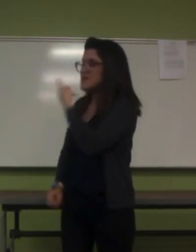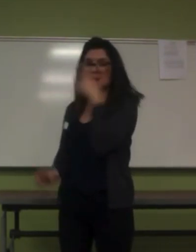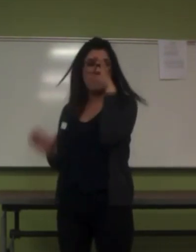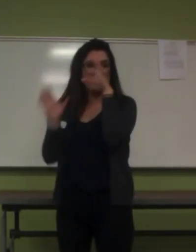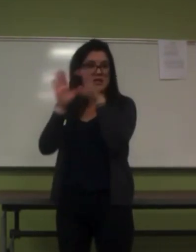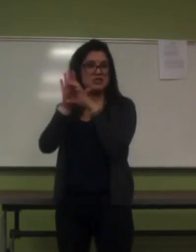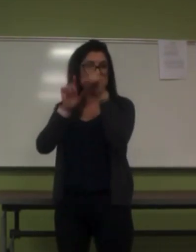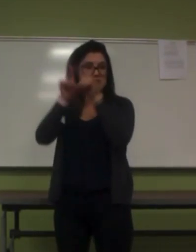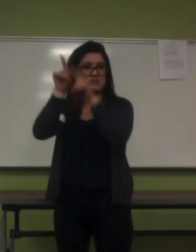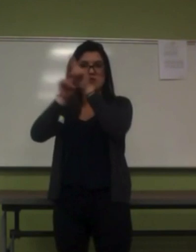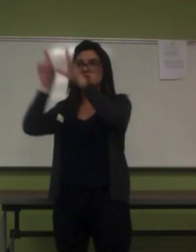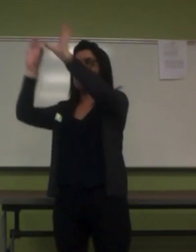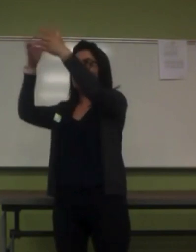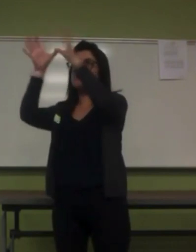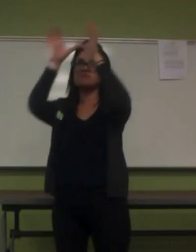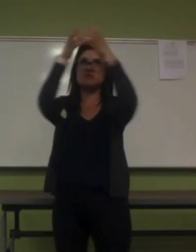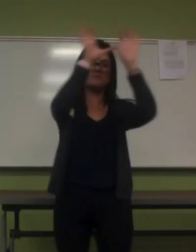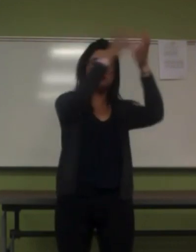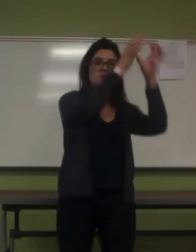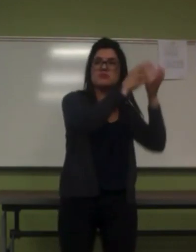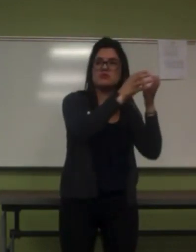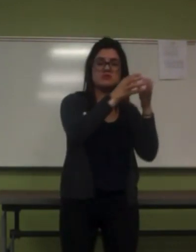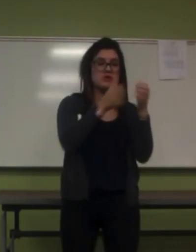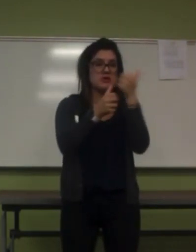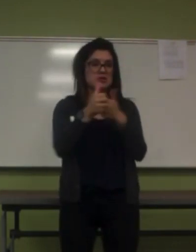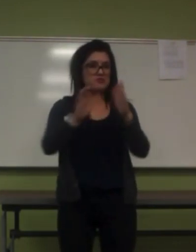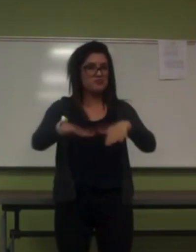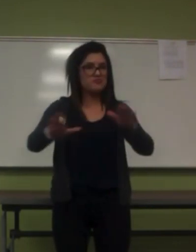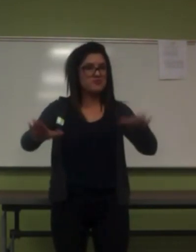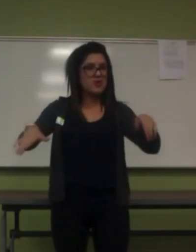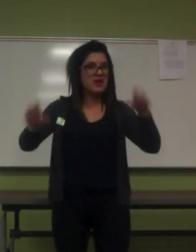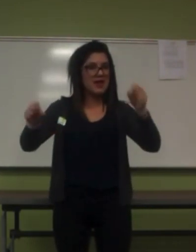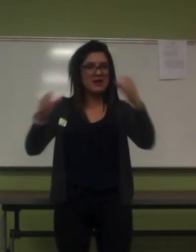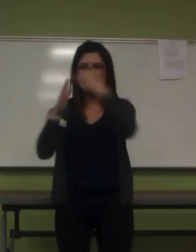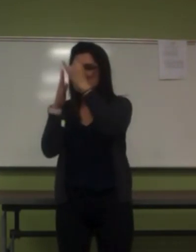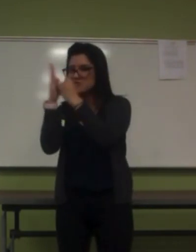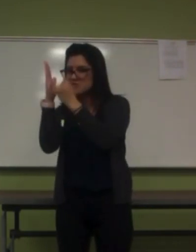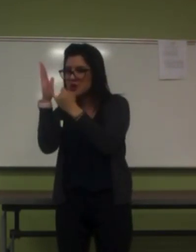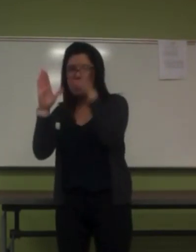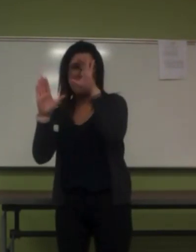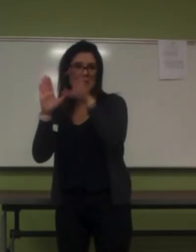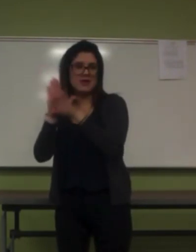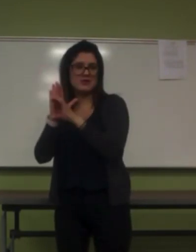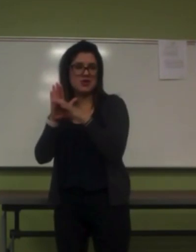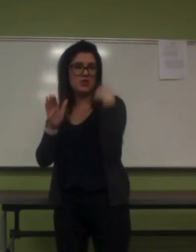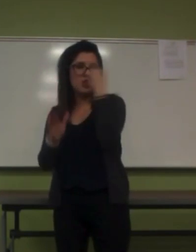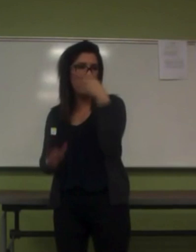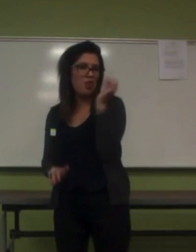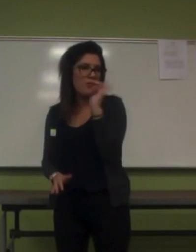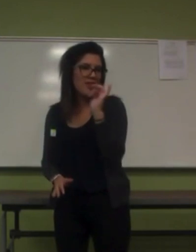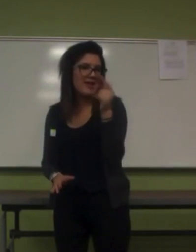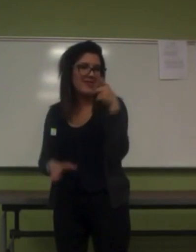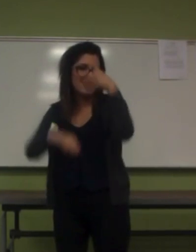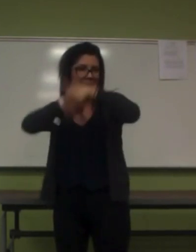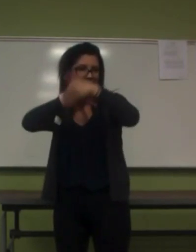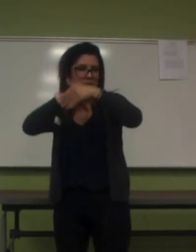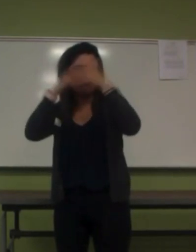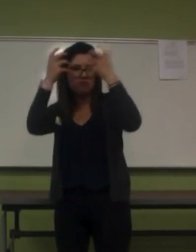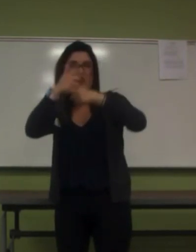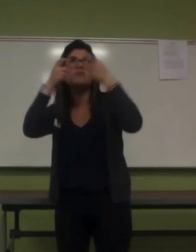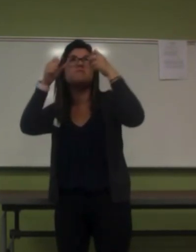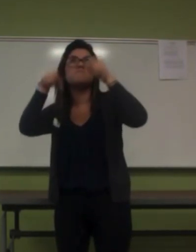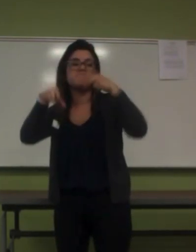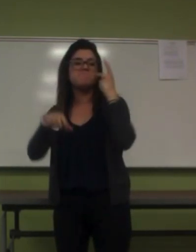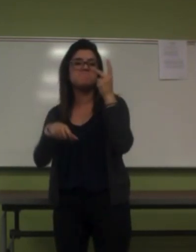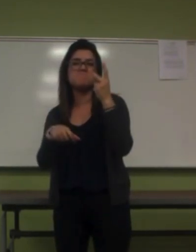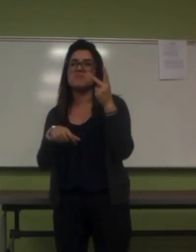constellations on there. And so, each of the children got to draw a picture of what their constellation looked like in the night sky, which was a lot of fun.